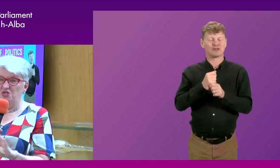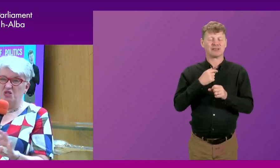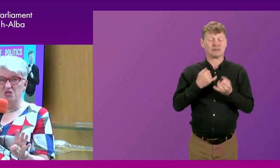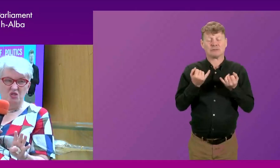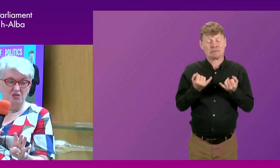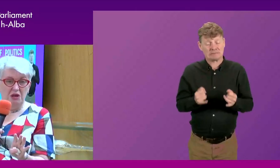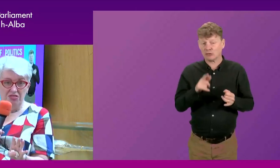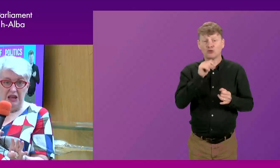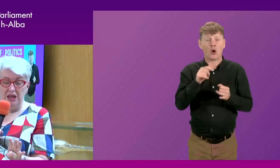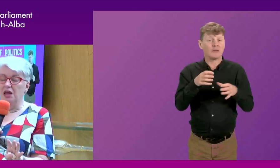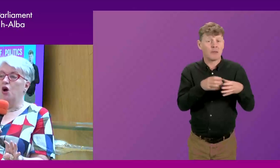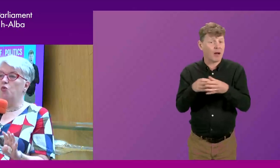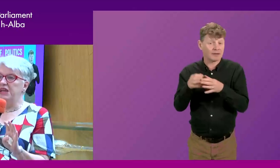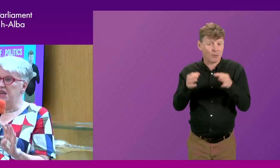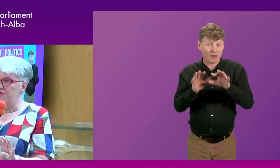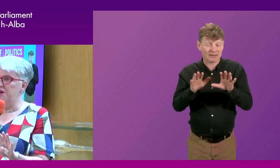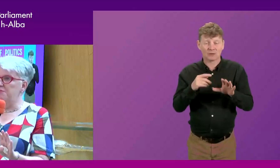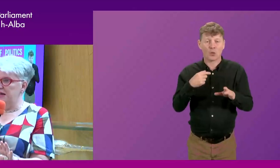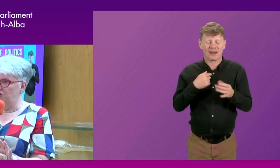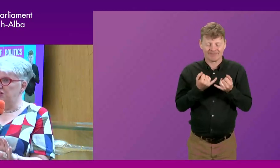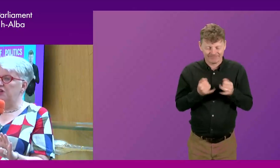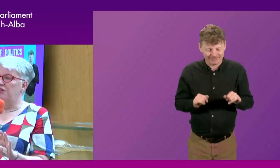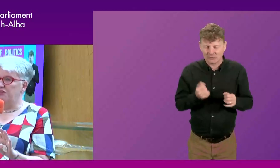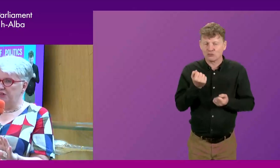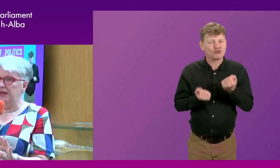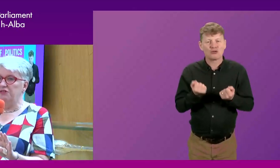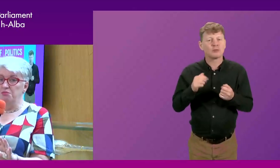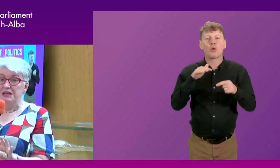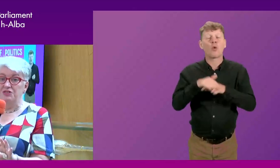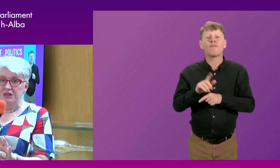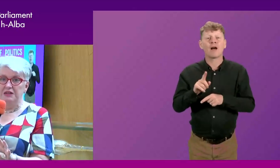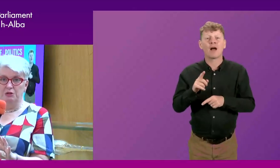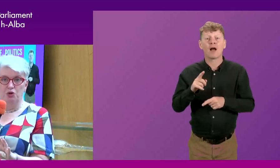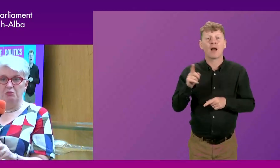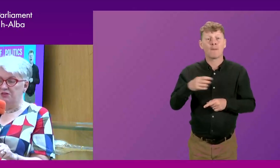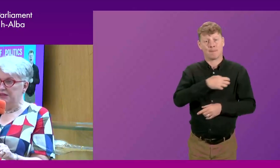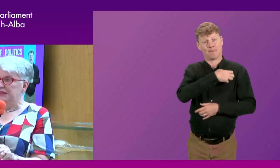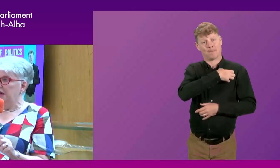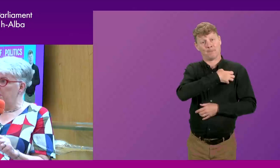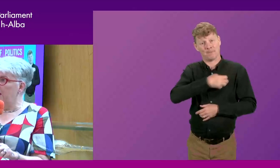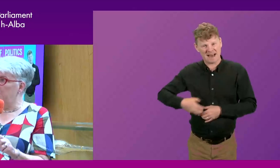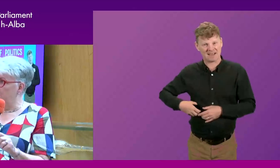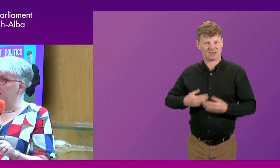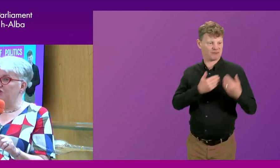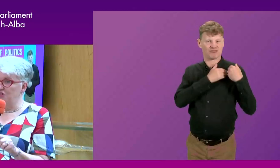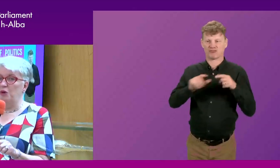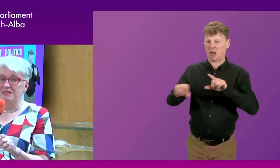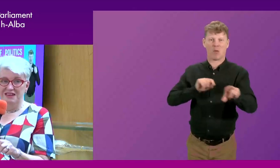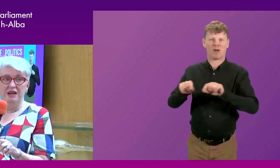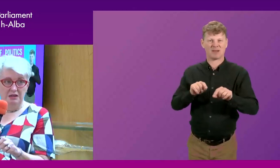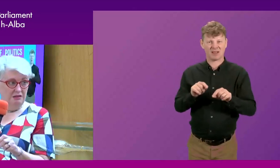because it's true across all of them, I think, we never imagined the scale of ministerial appointments. A parliament of